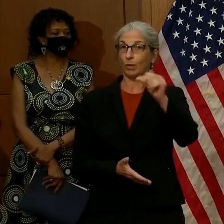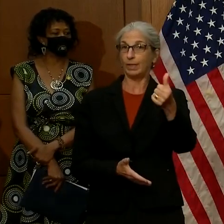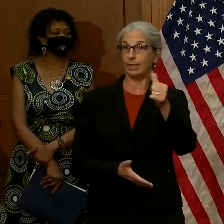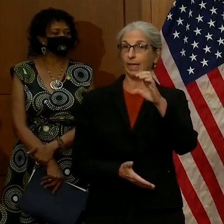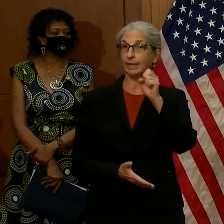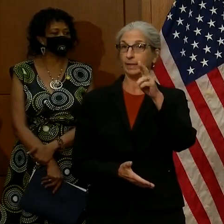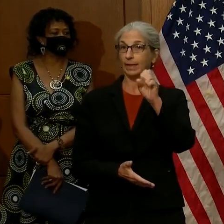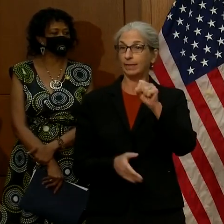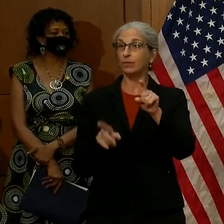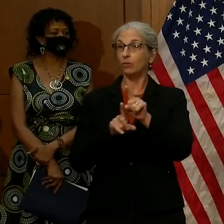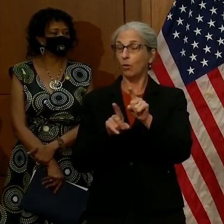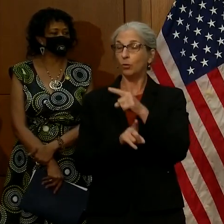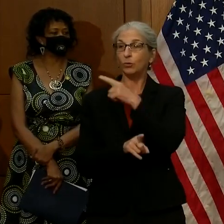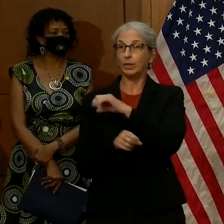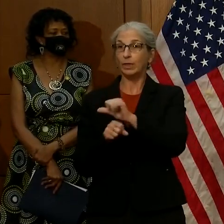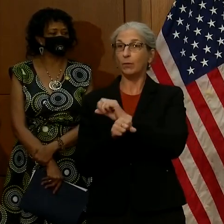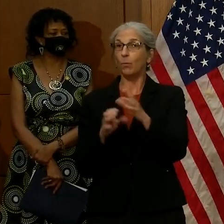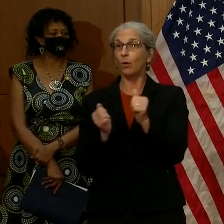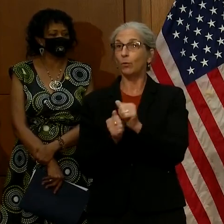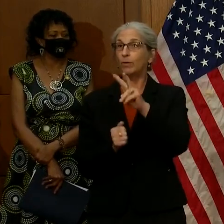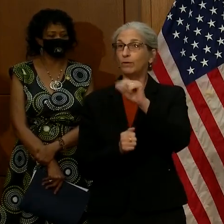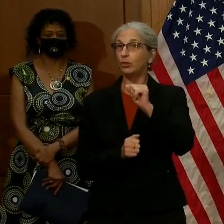Virginia Asian Advisory Board. Eric?